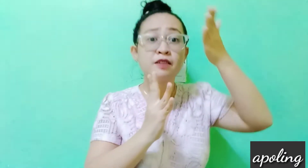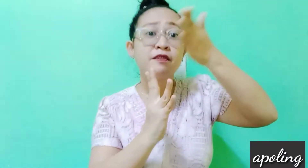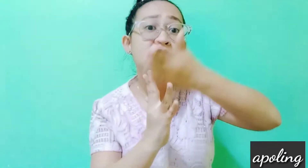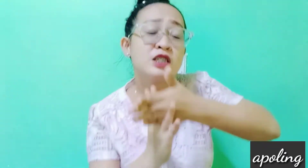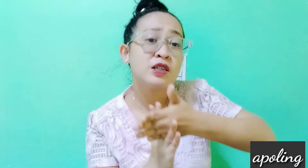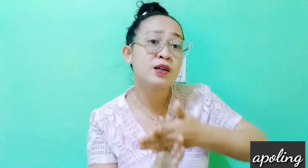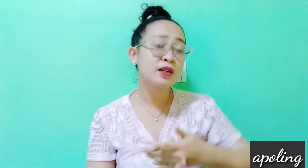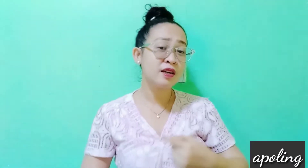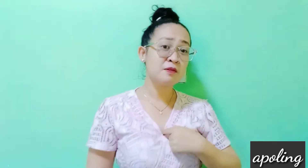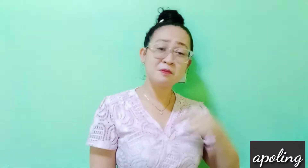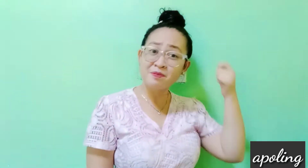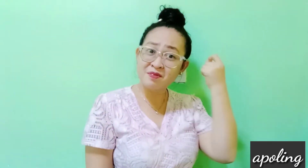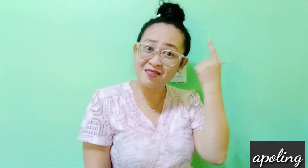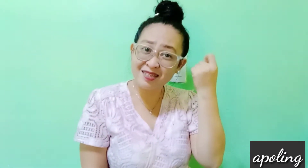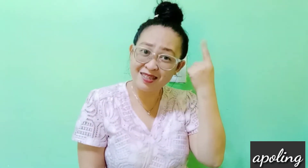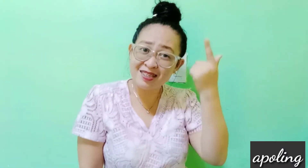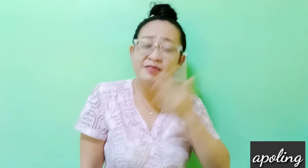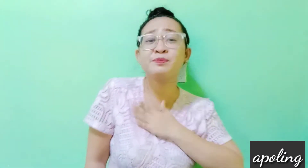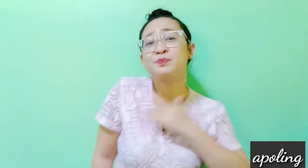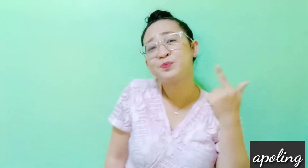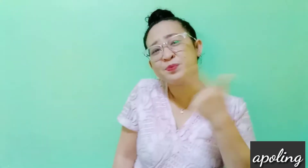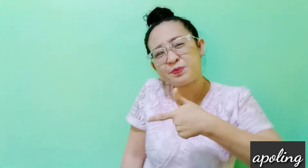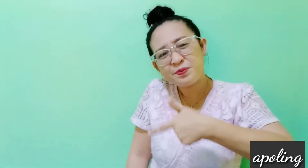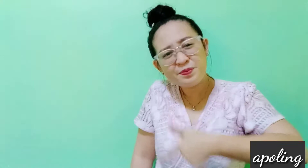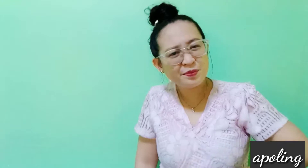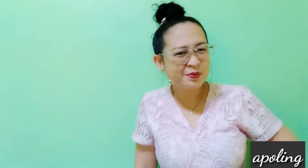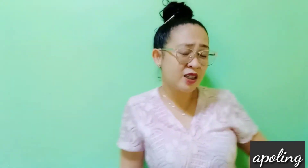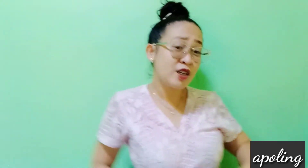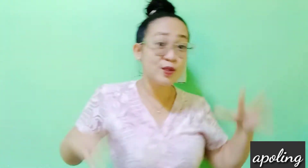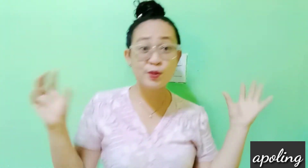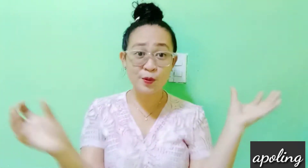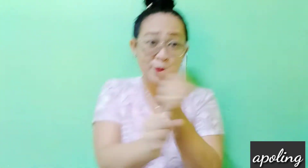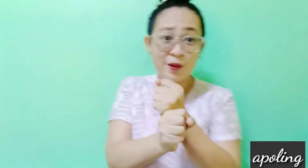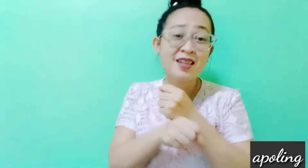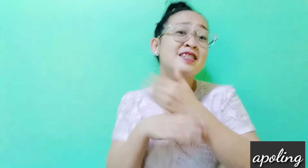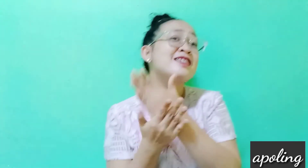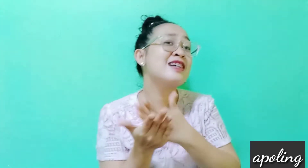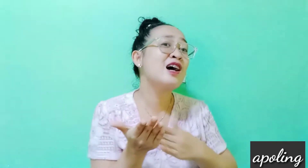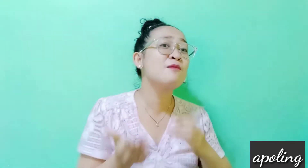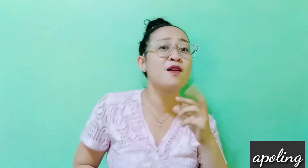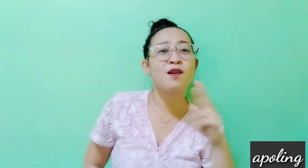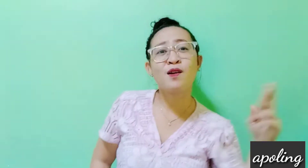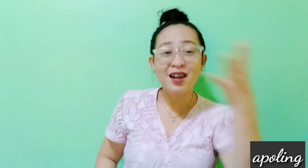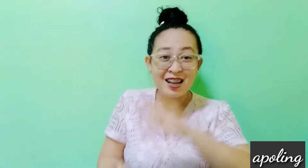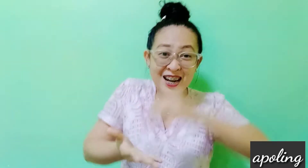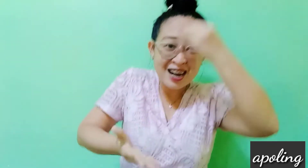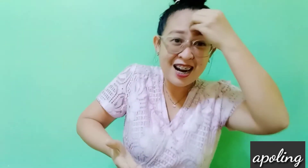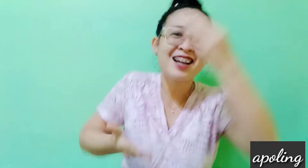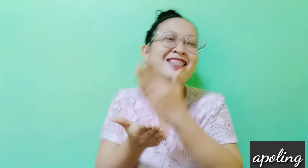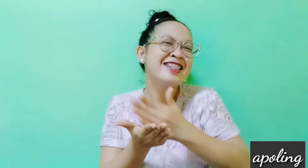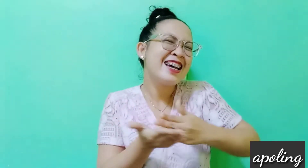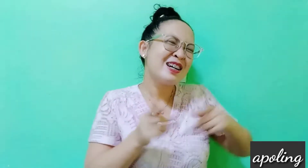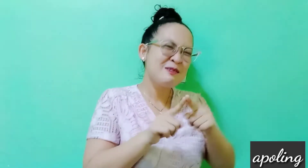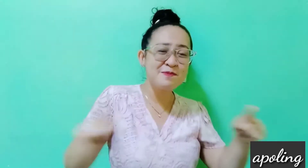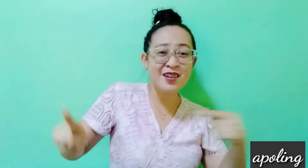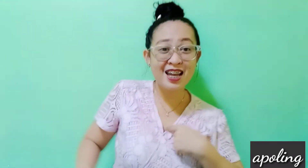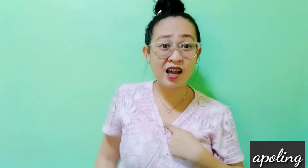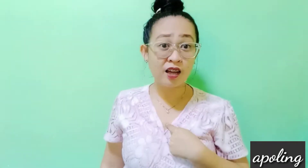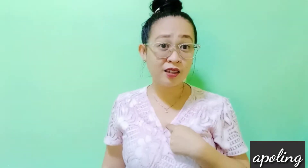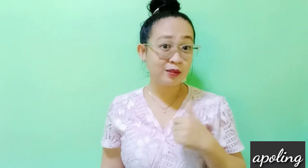final intervention I reckon it's again my turn to win some or learn some But